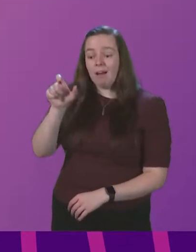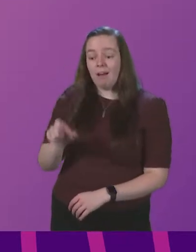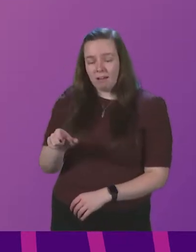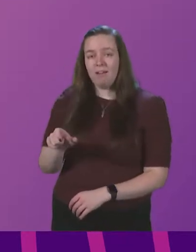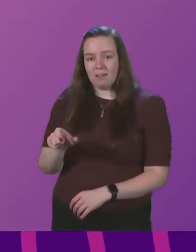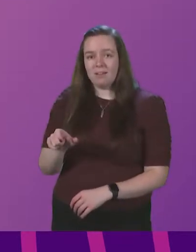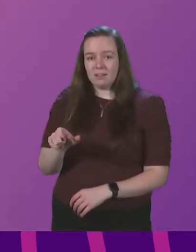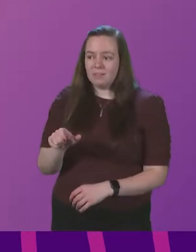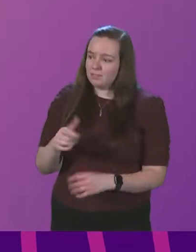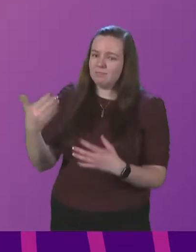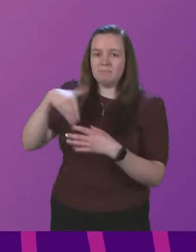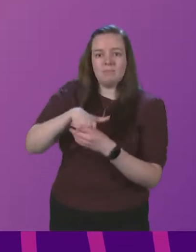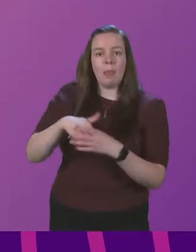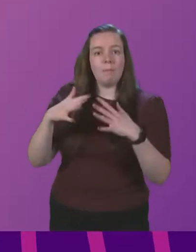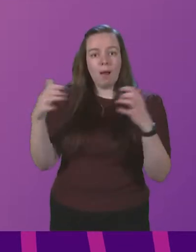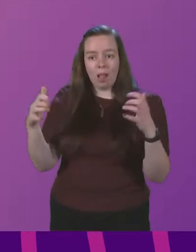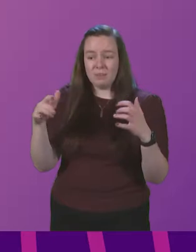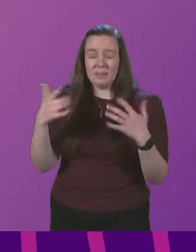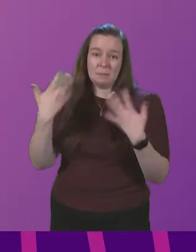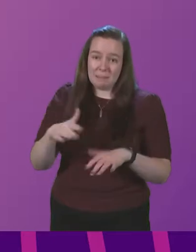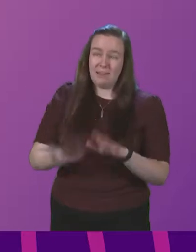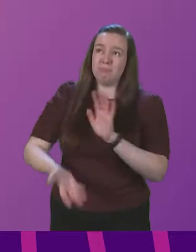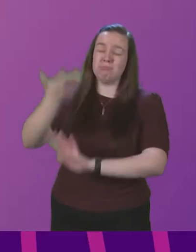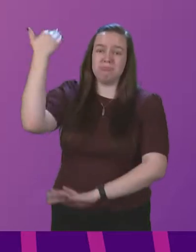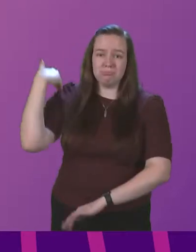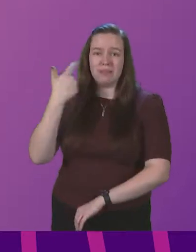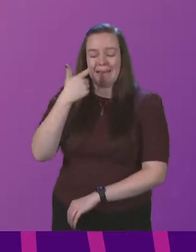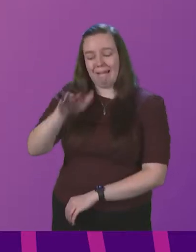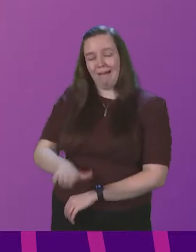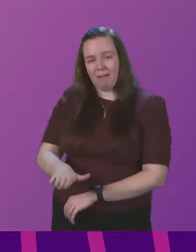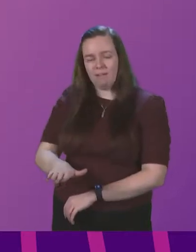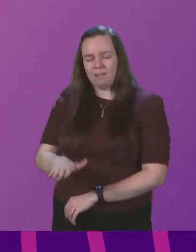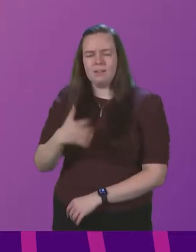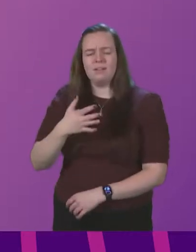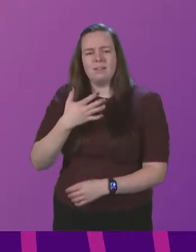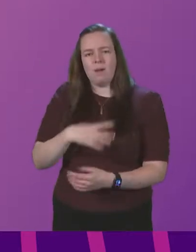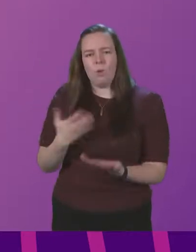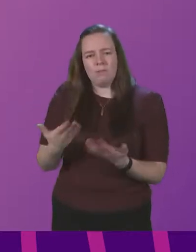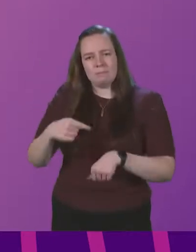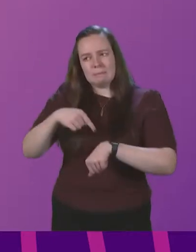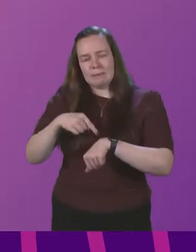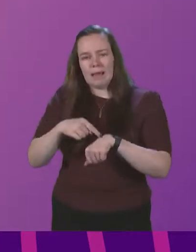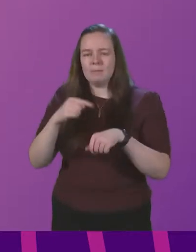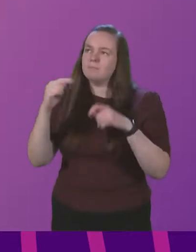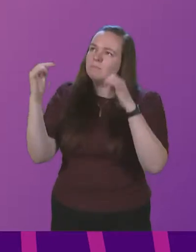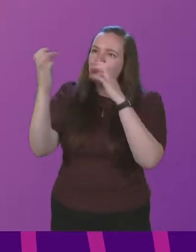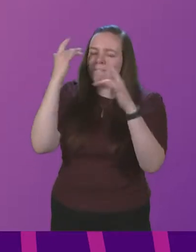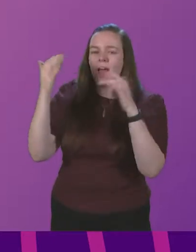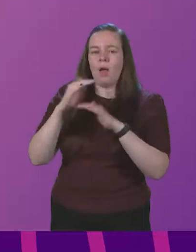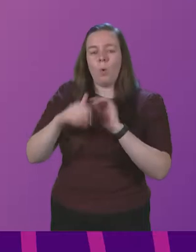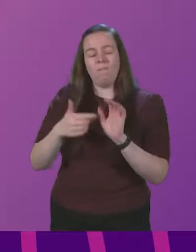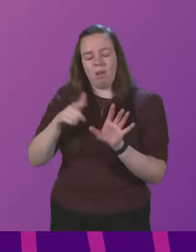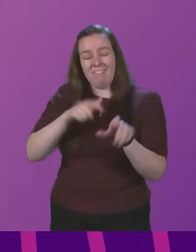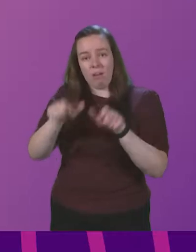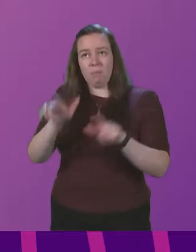of our beloved Parliament was younger once. I want to take a little time to reflect on the young